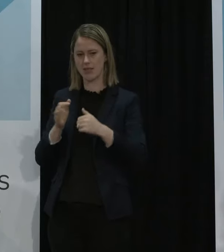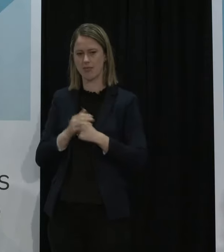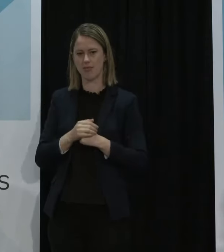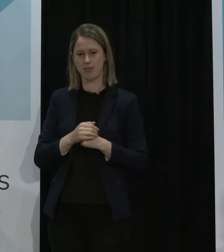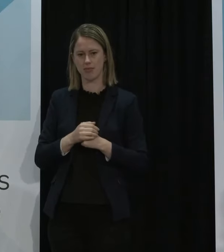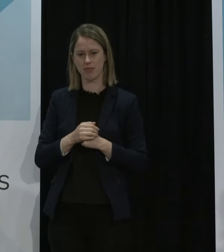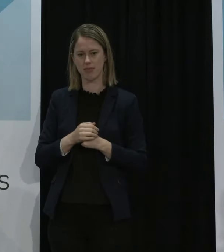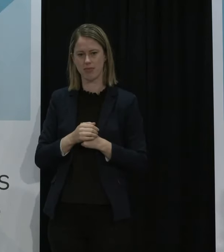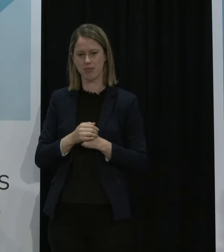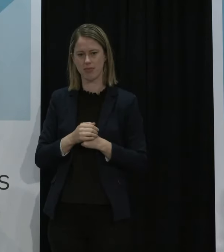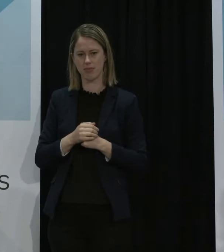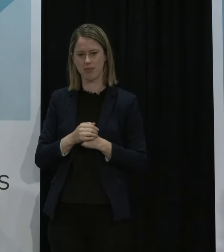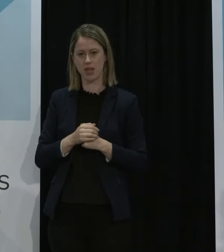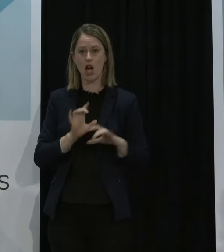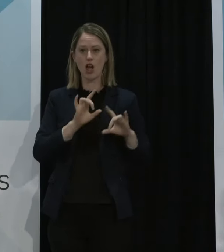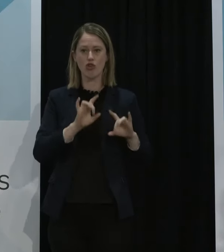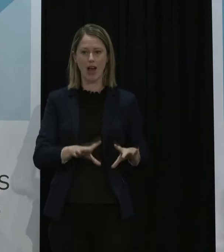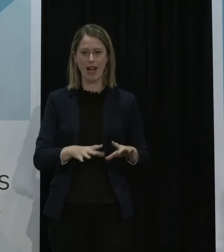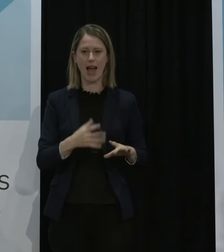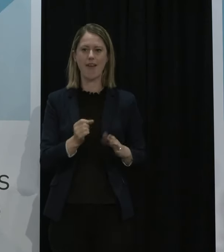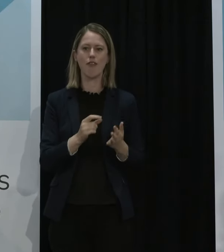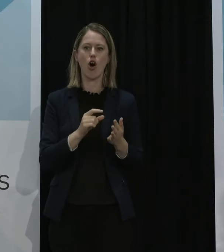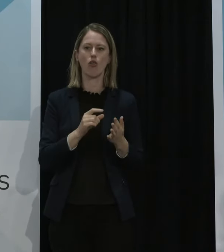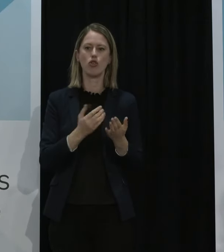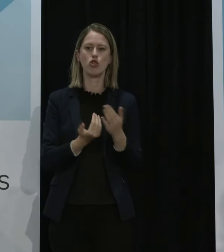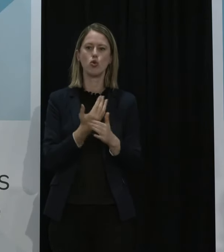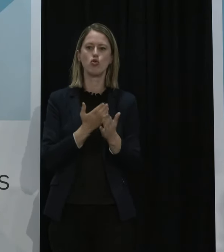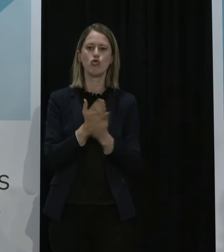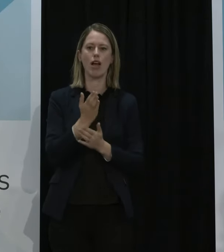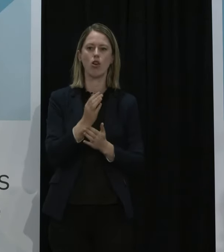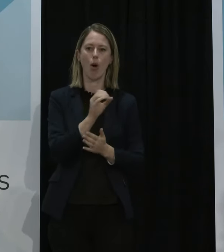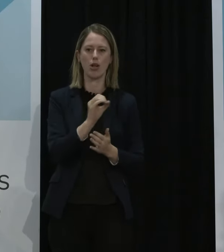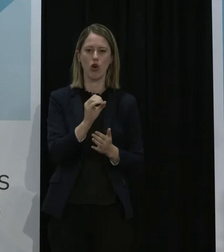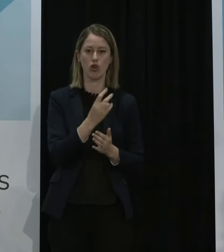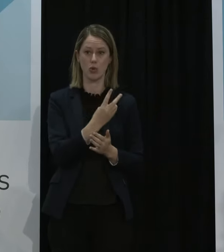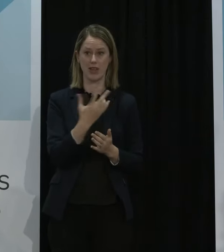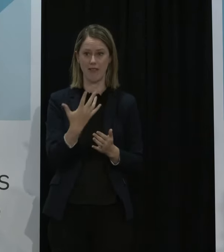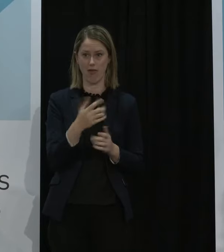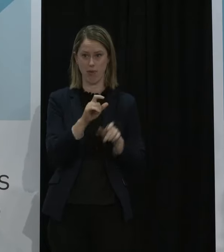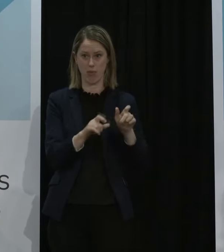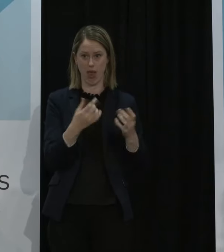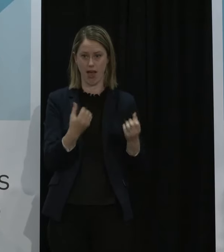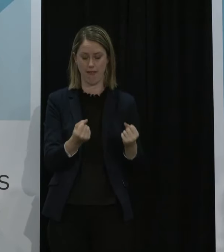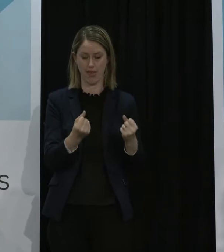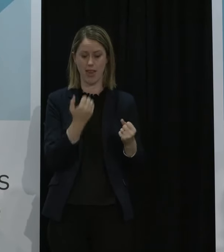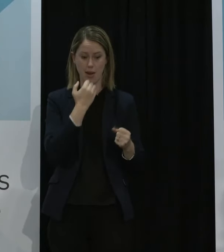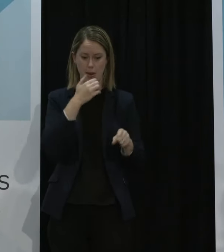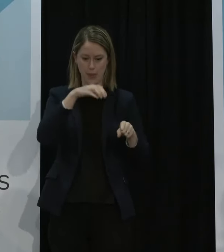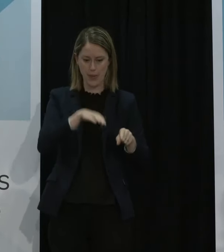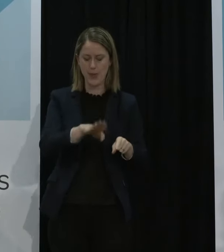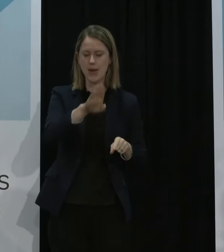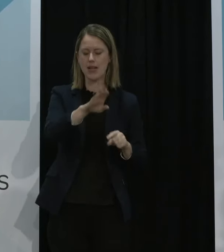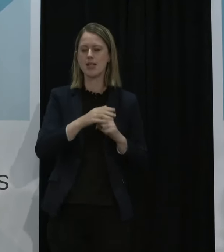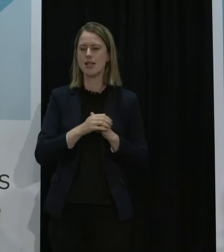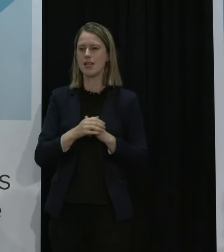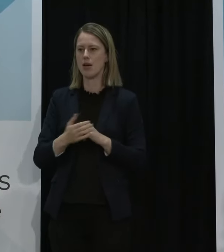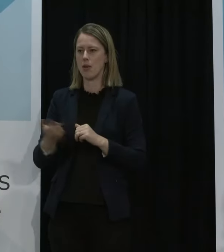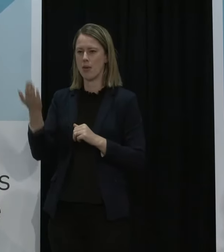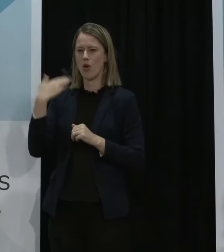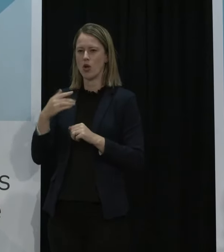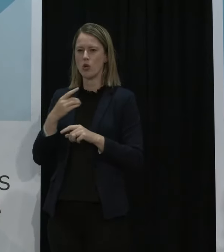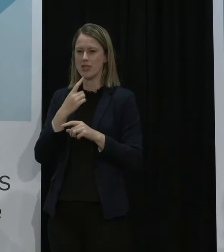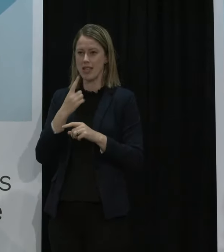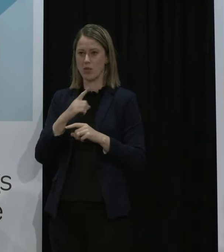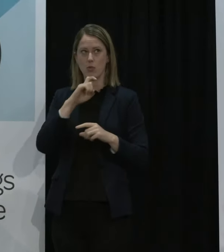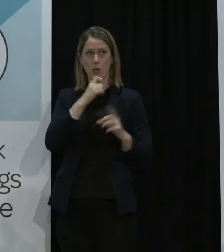and rising in Australia as of today when you announced the reopening plans to the rest of the world starting